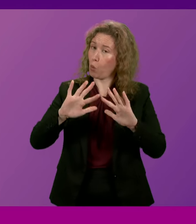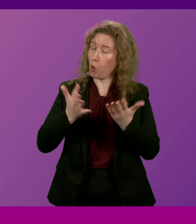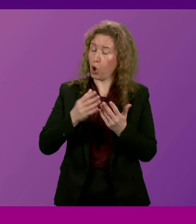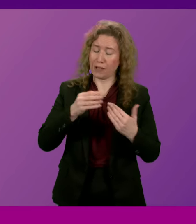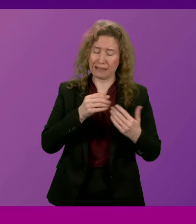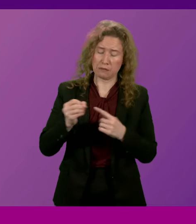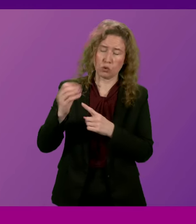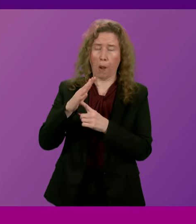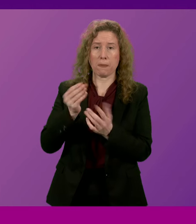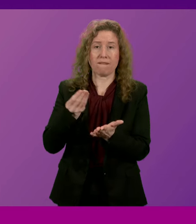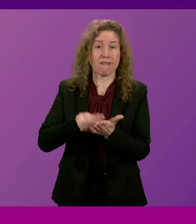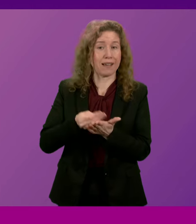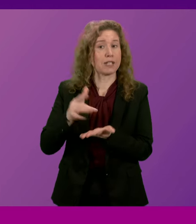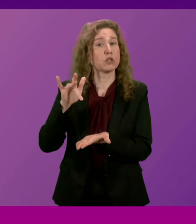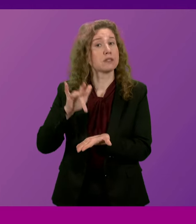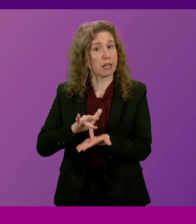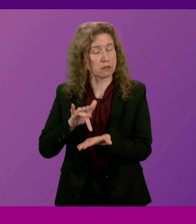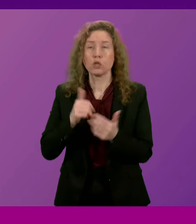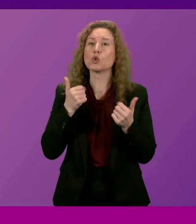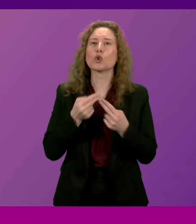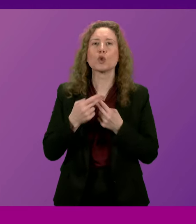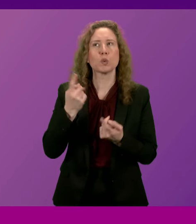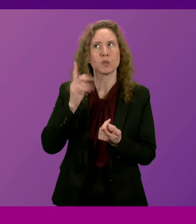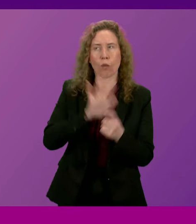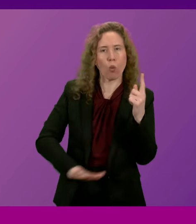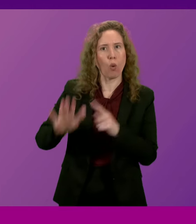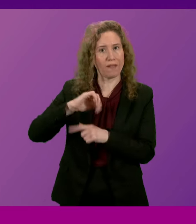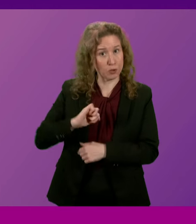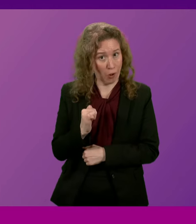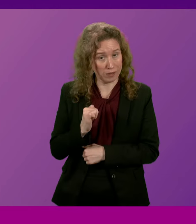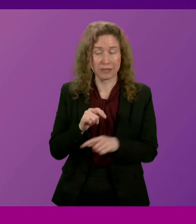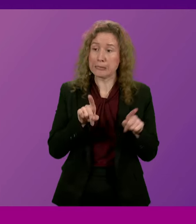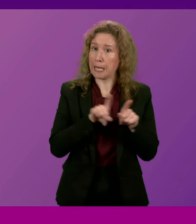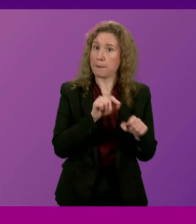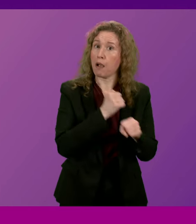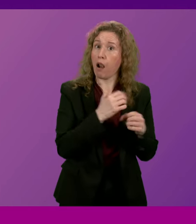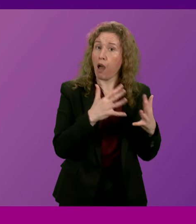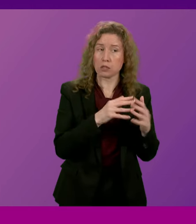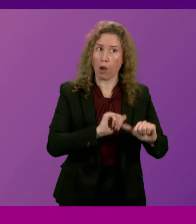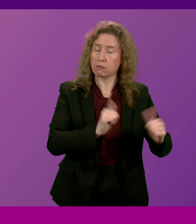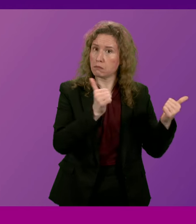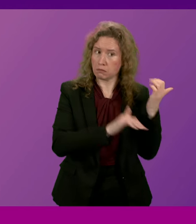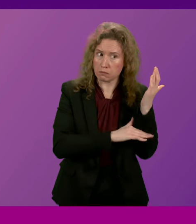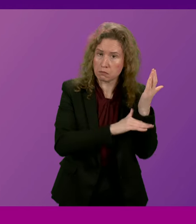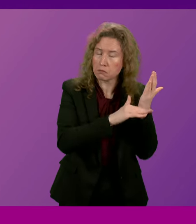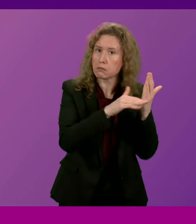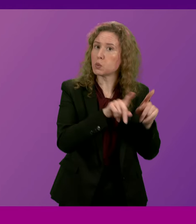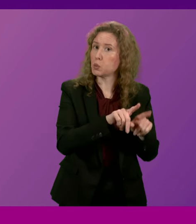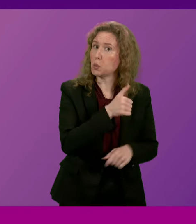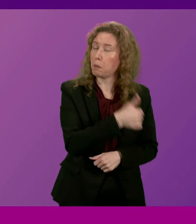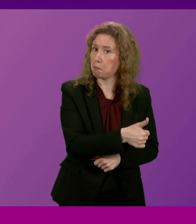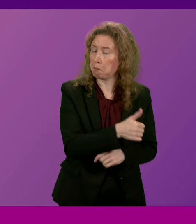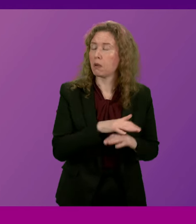leading financial centres. This is good news for all of Scotland, as is Glasgow's success in climbing up through the rankings as well.